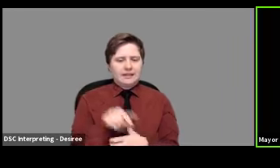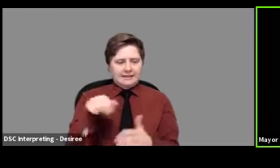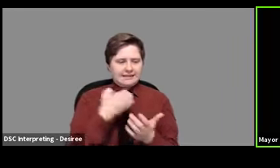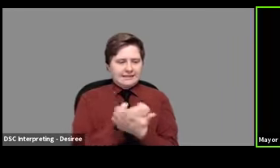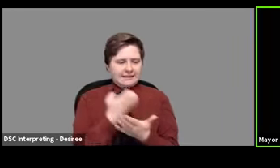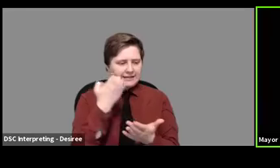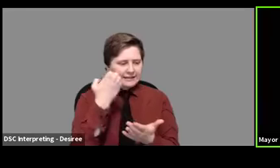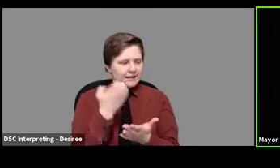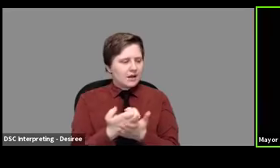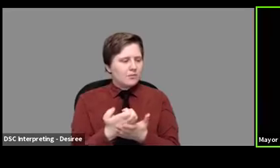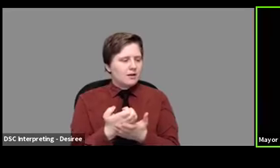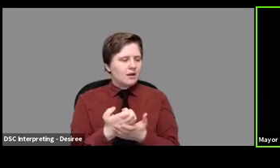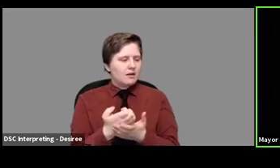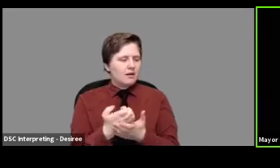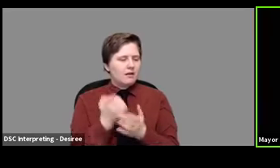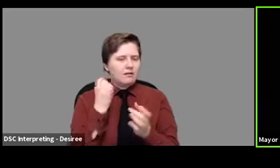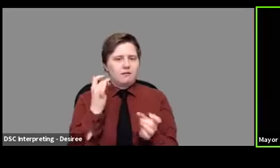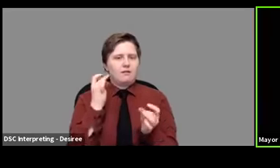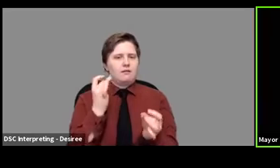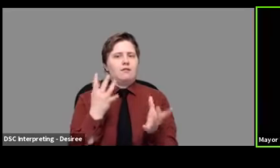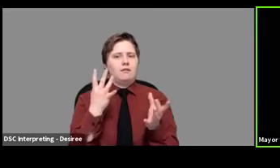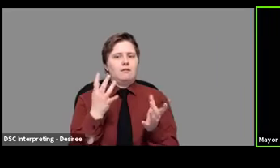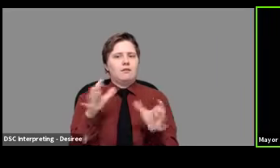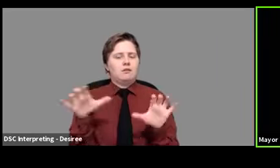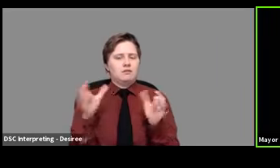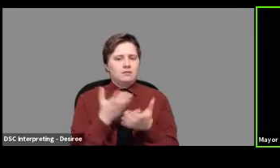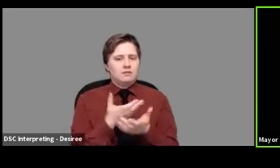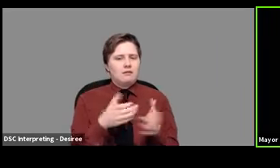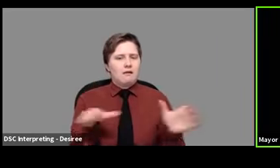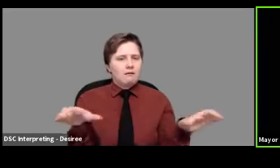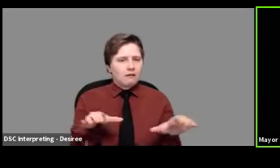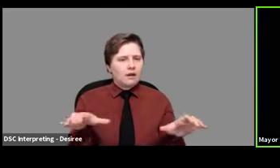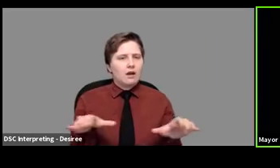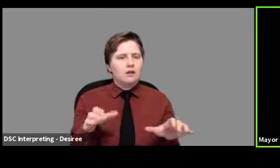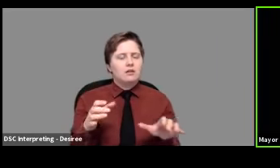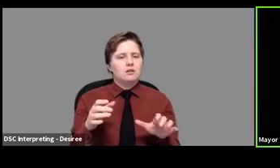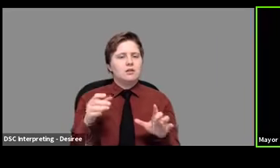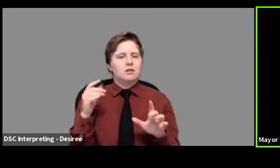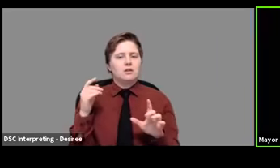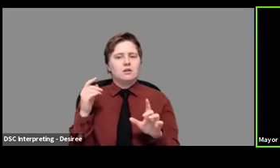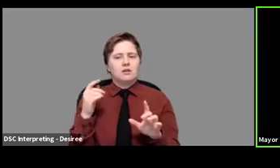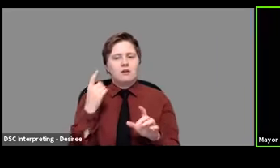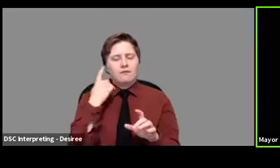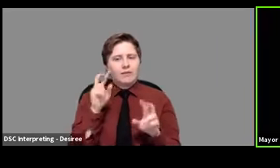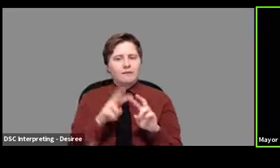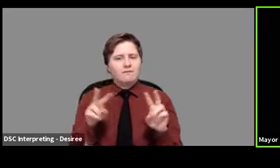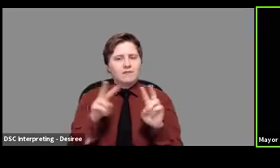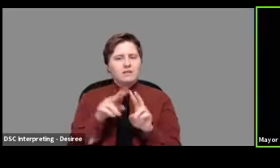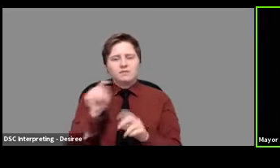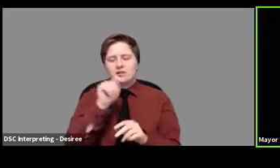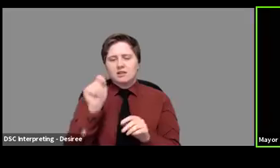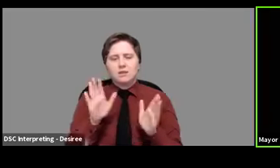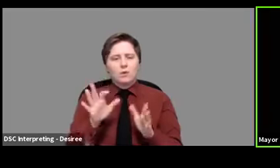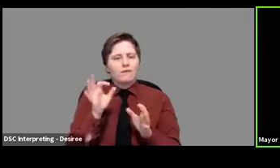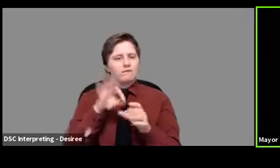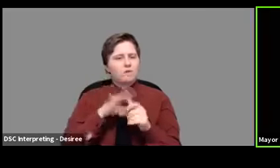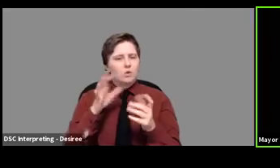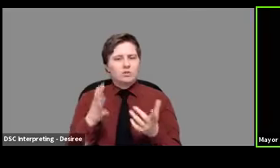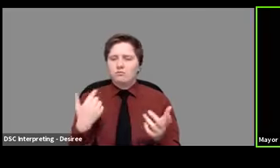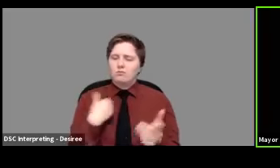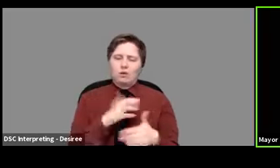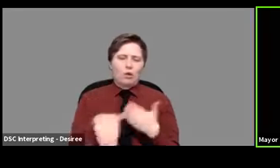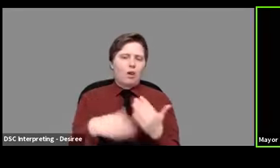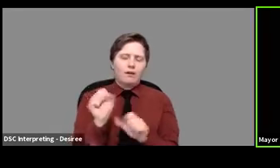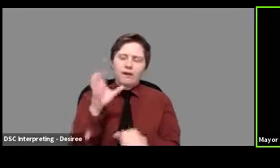uh, calamity done to the values of Toledo voters? And we can all